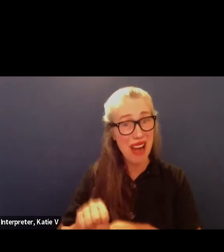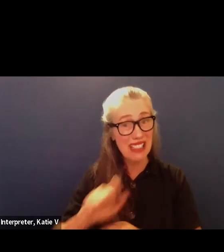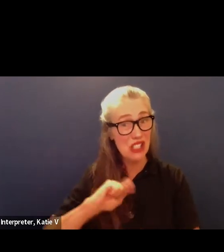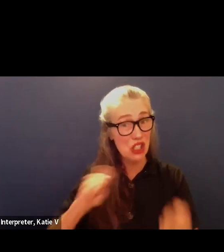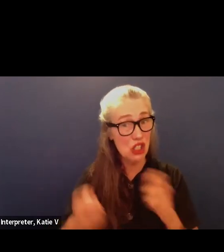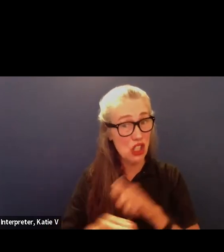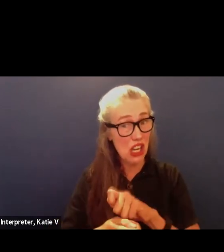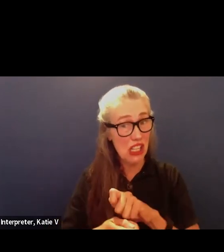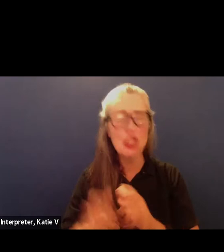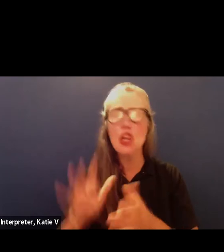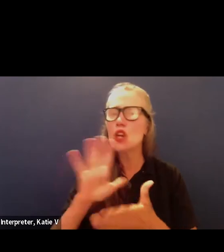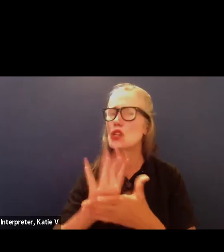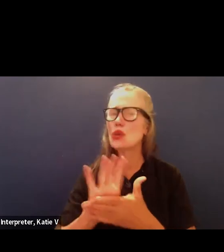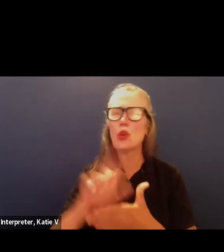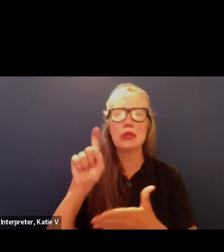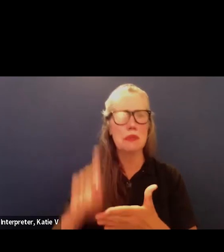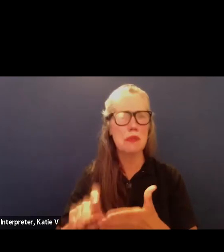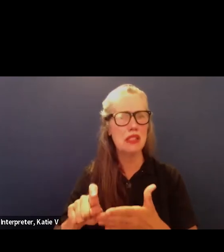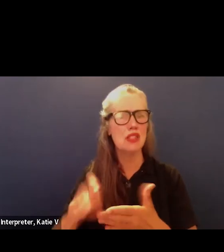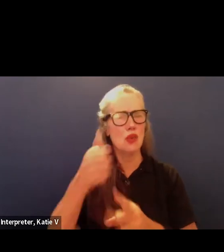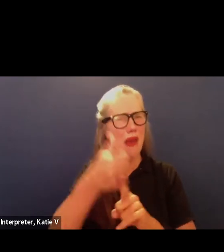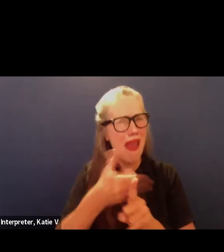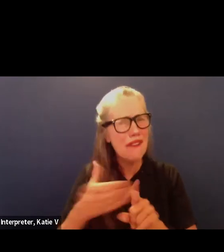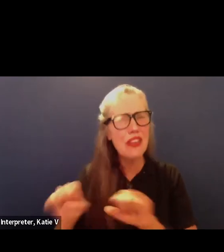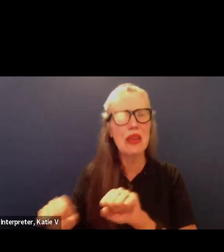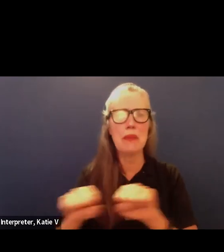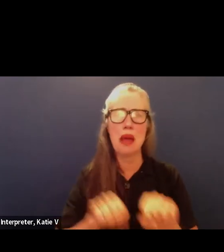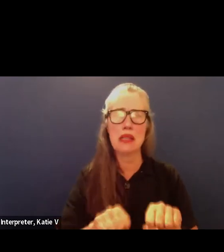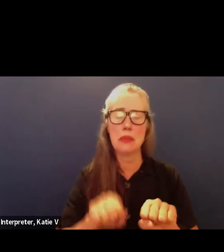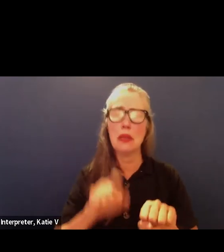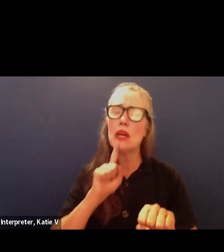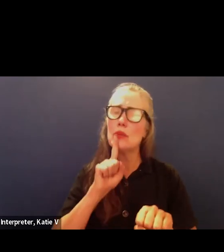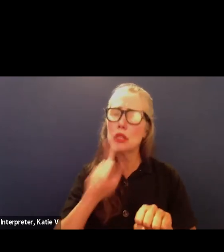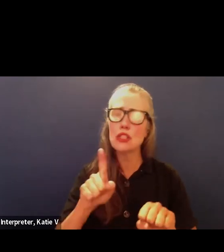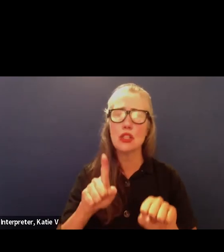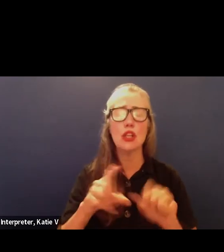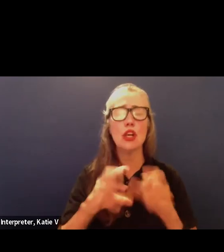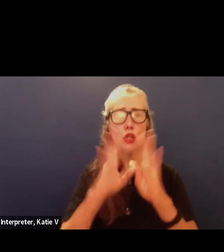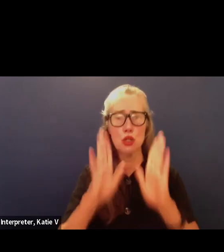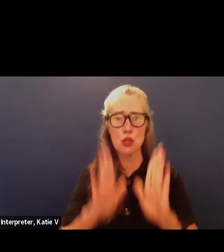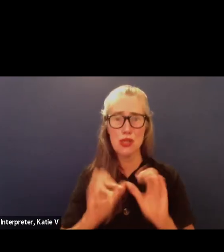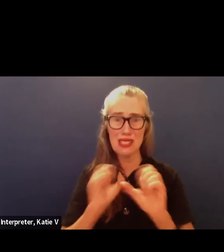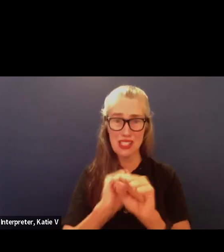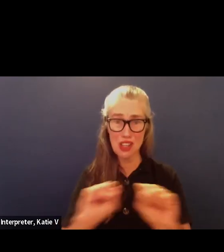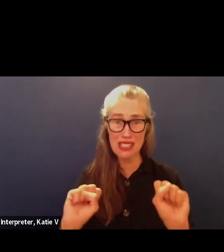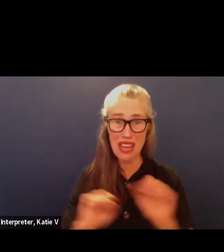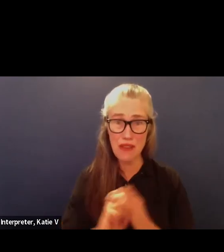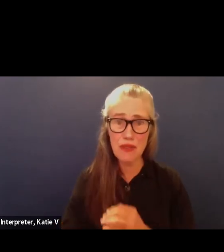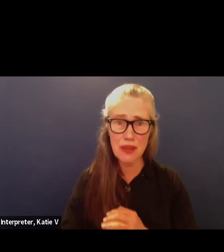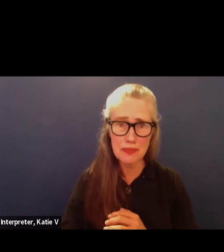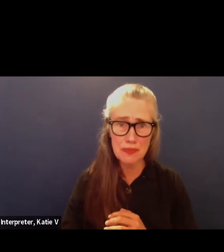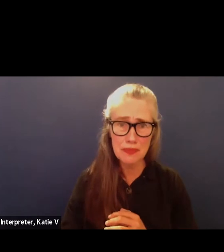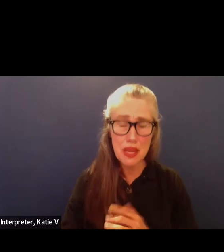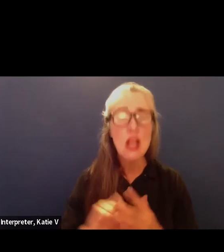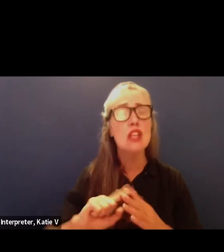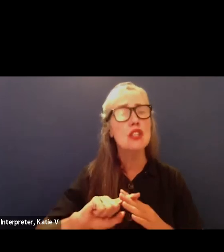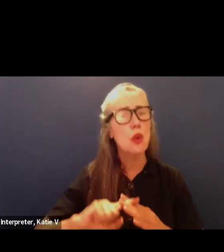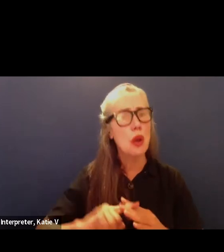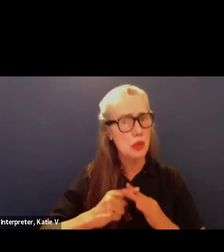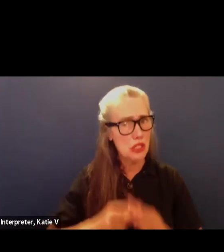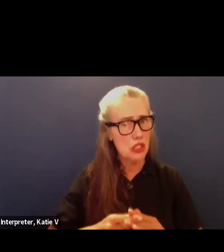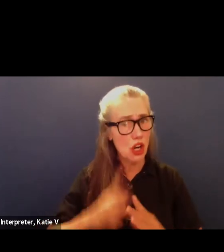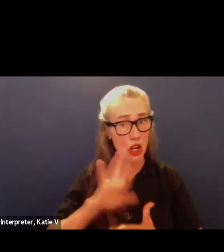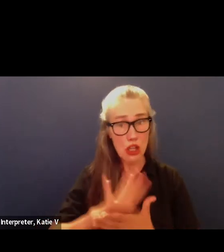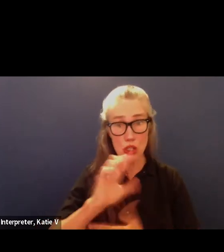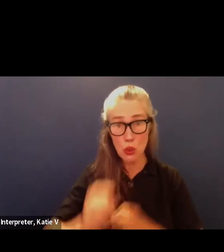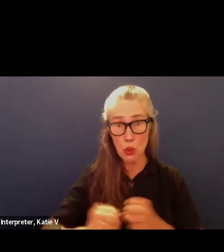do all that they can to keep students safe and so i want to just start the conversation as we kick off this school year